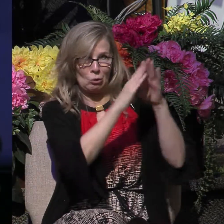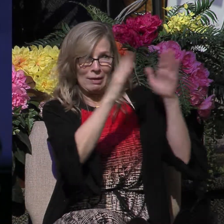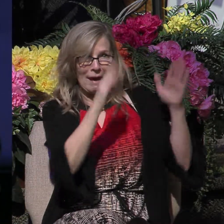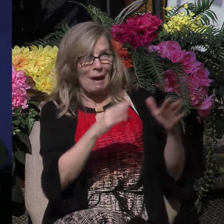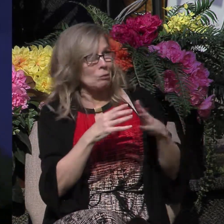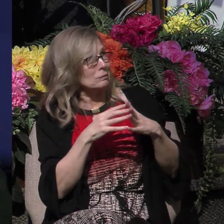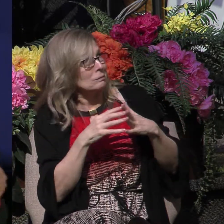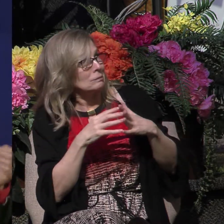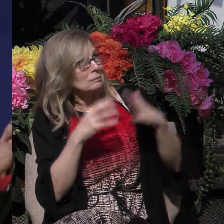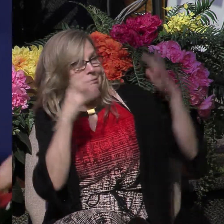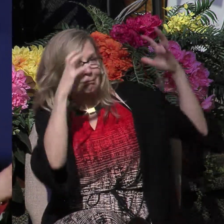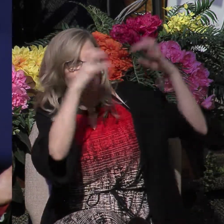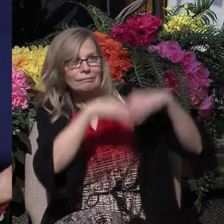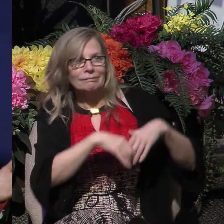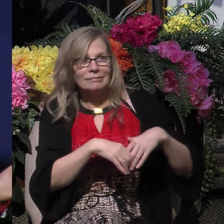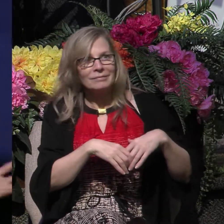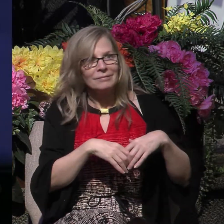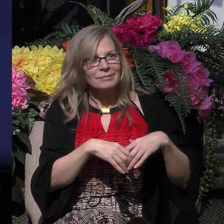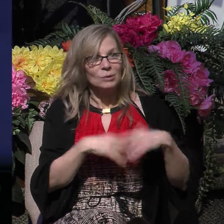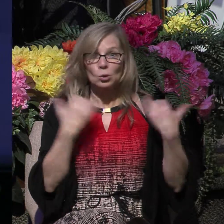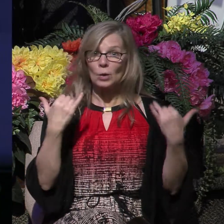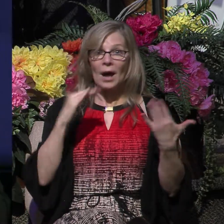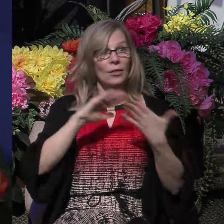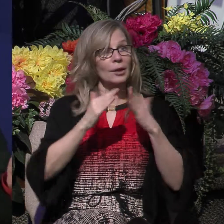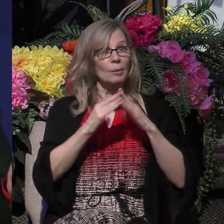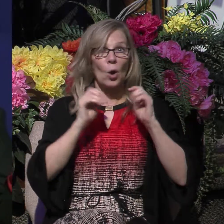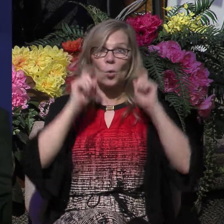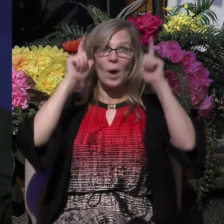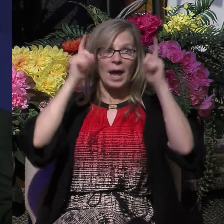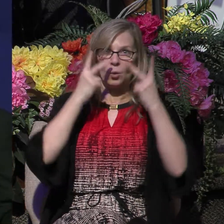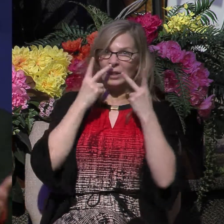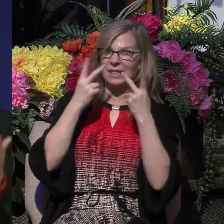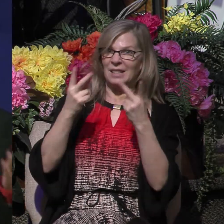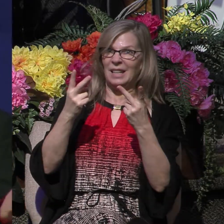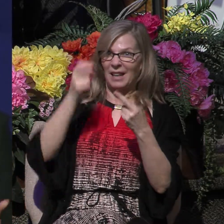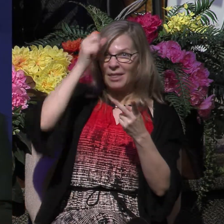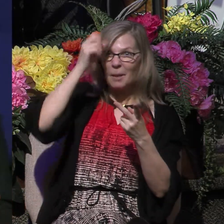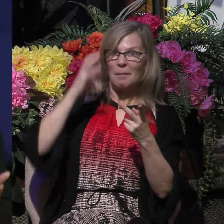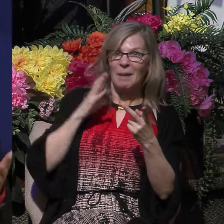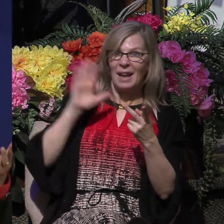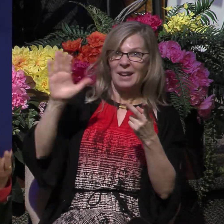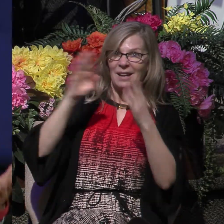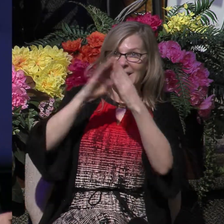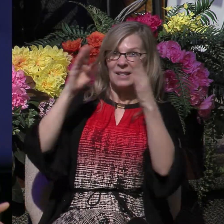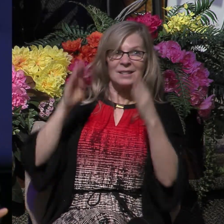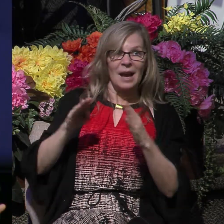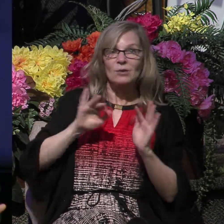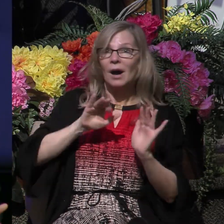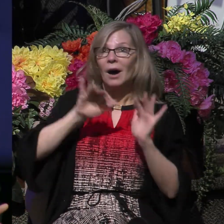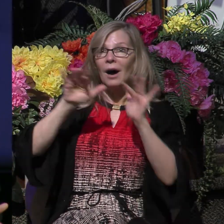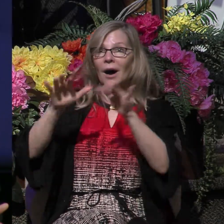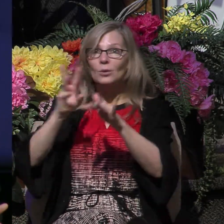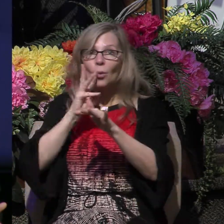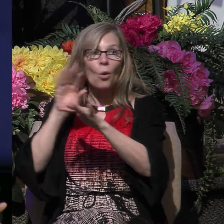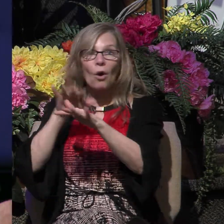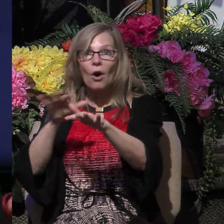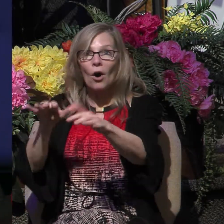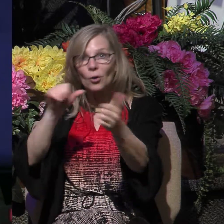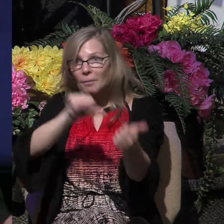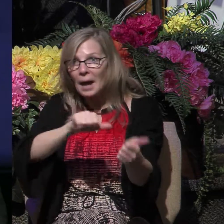And so they would have been awake, the community. They would have observed this man and his household being baptized. They would have certainly